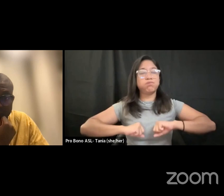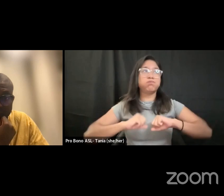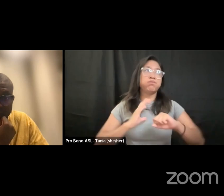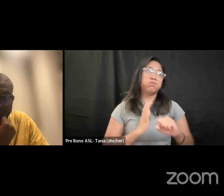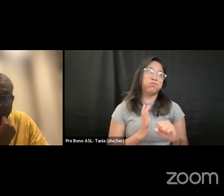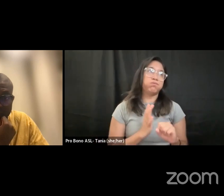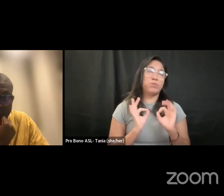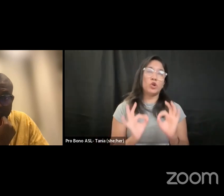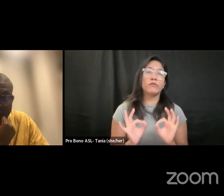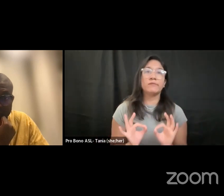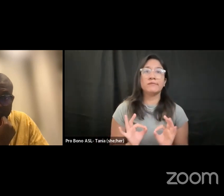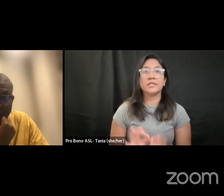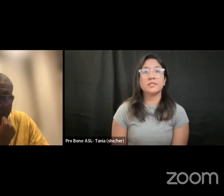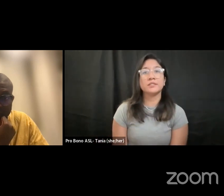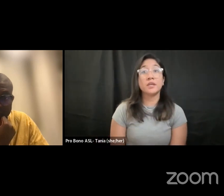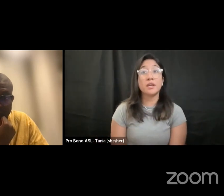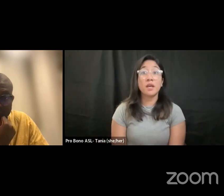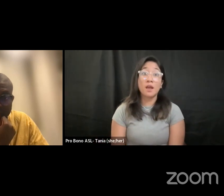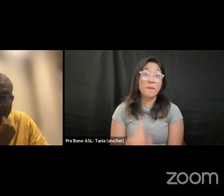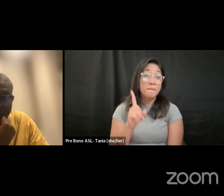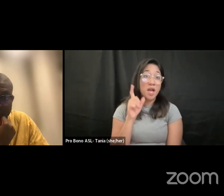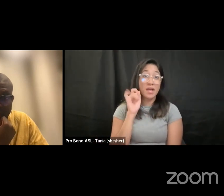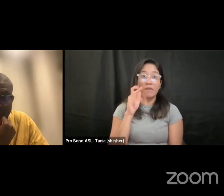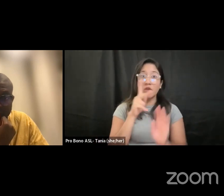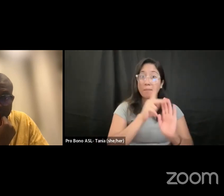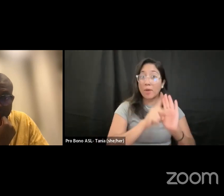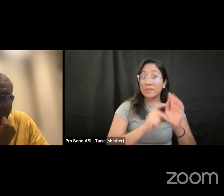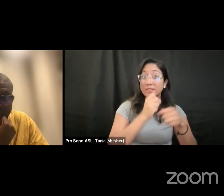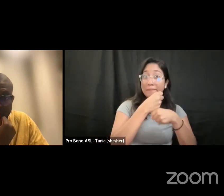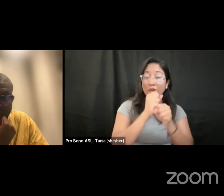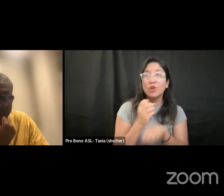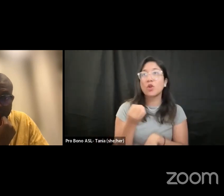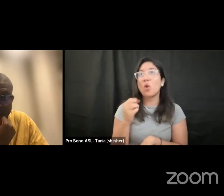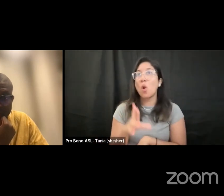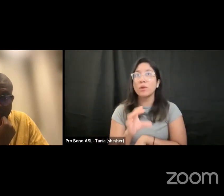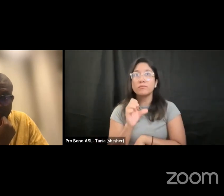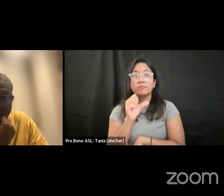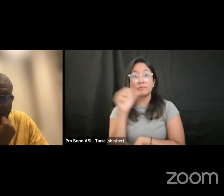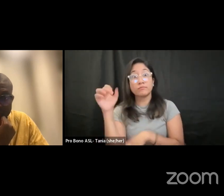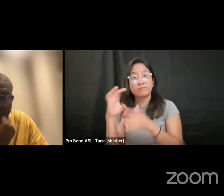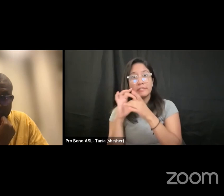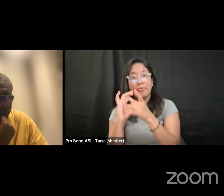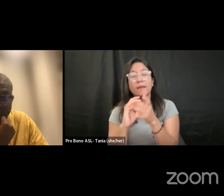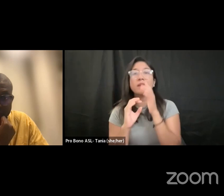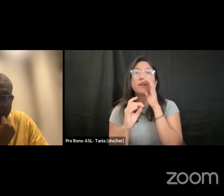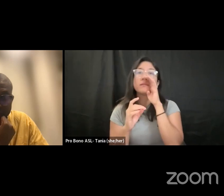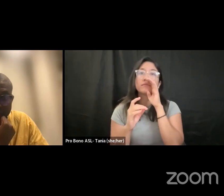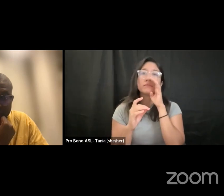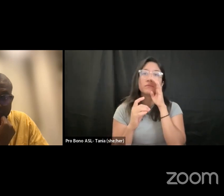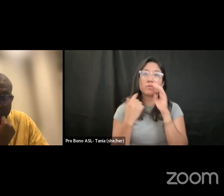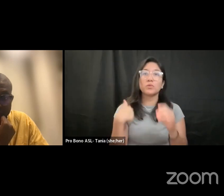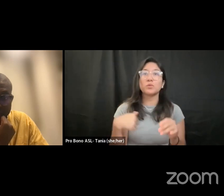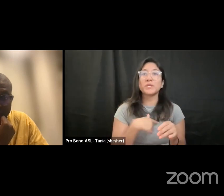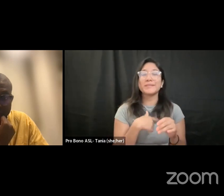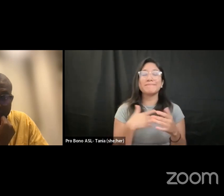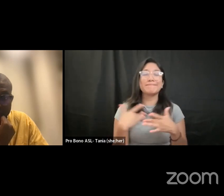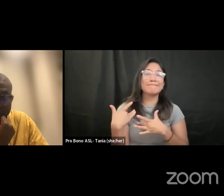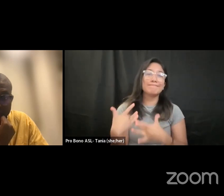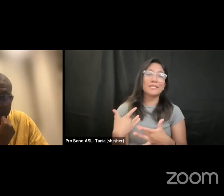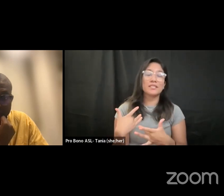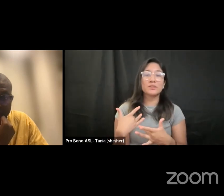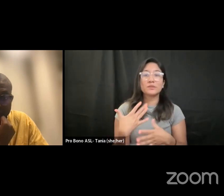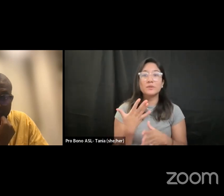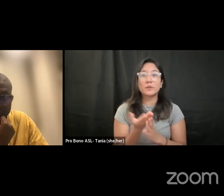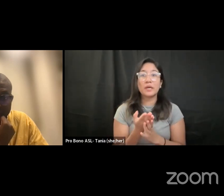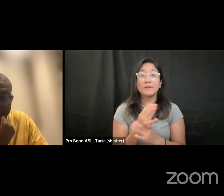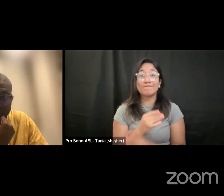you're part of the policy makers even us as artists we tend to shy away from all these cons i don't know why but i would like